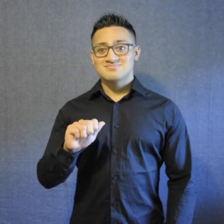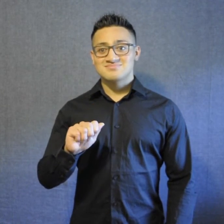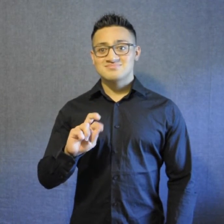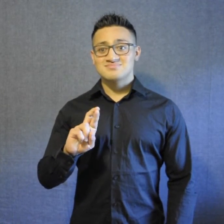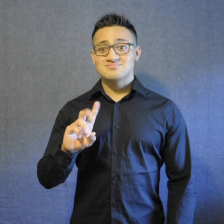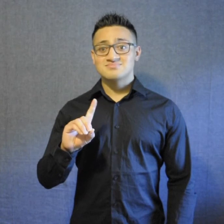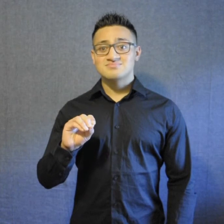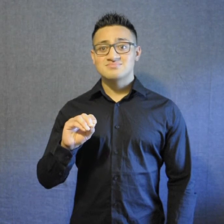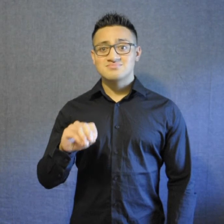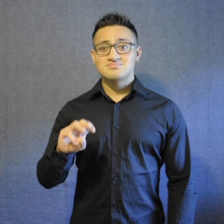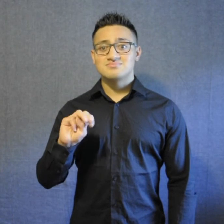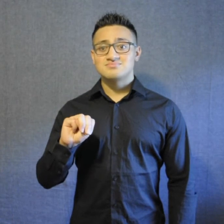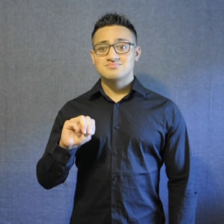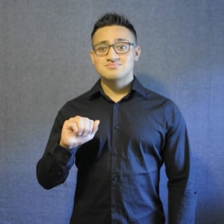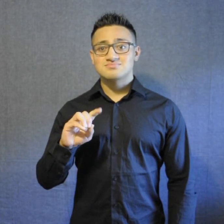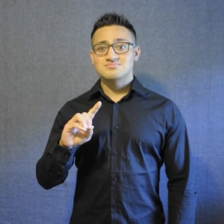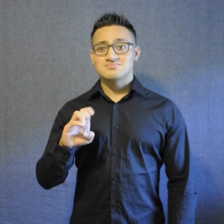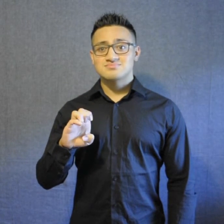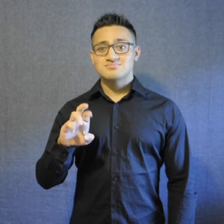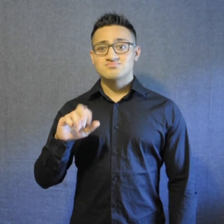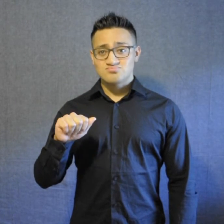Hello, my name is Eduardo Madera.